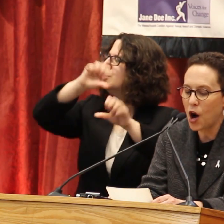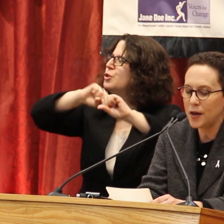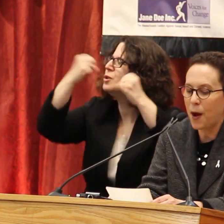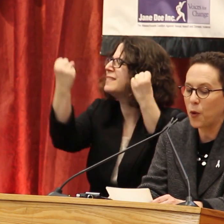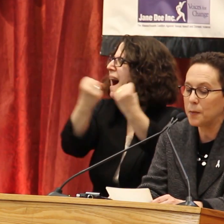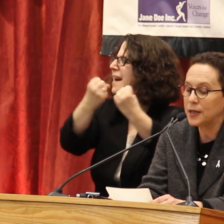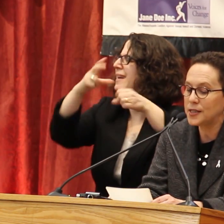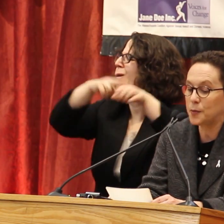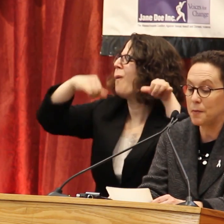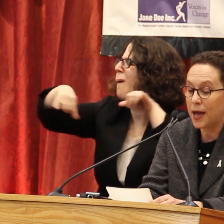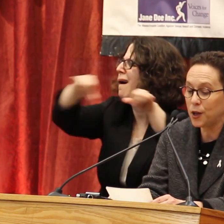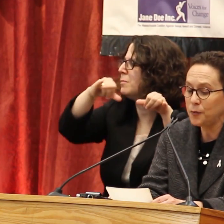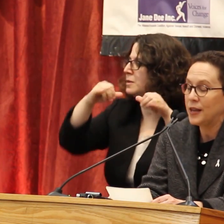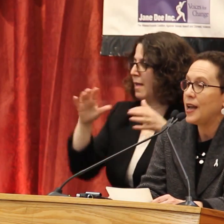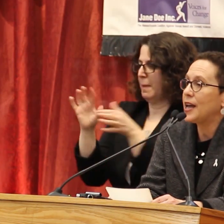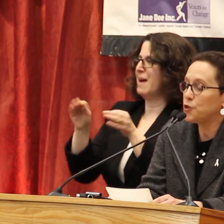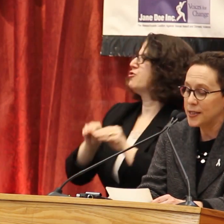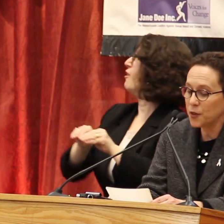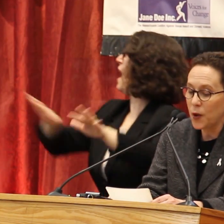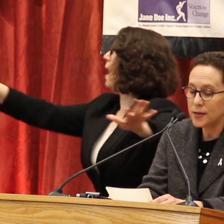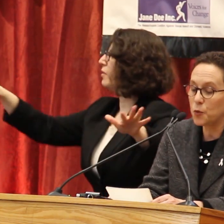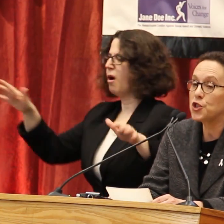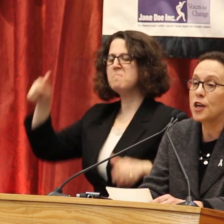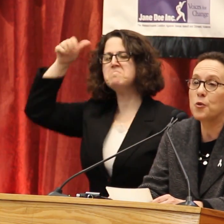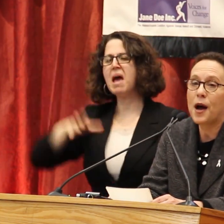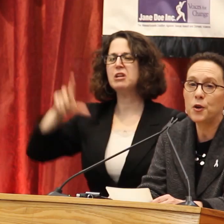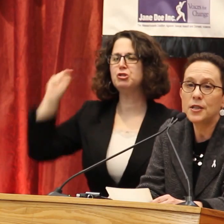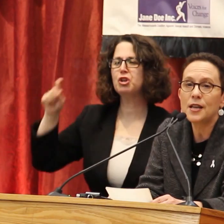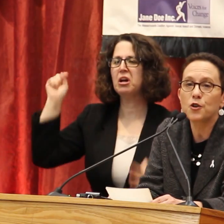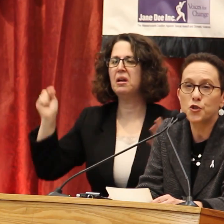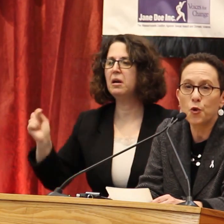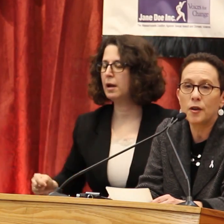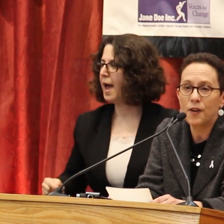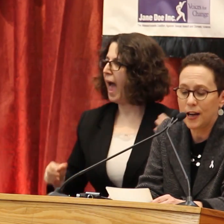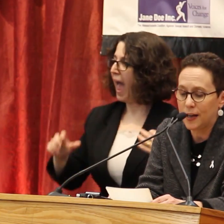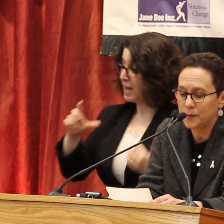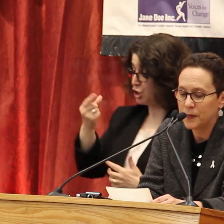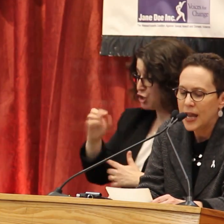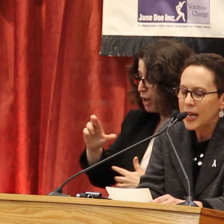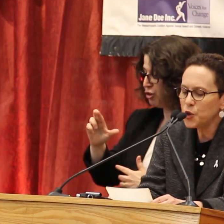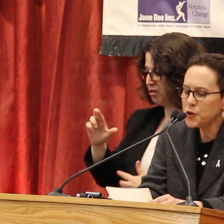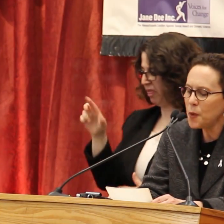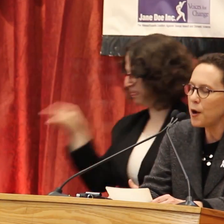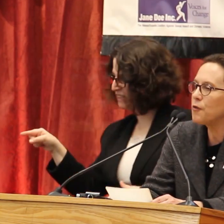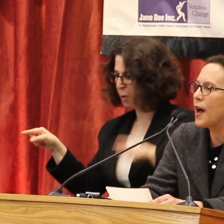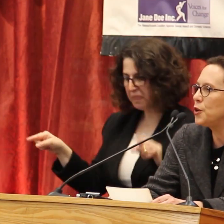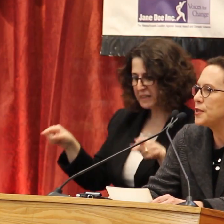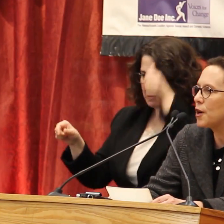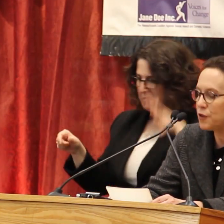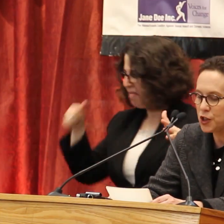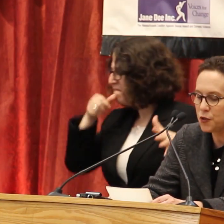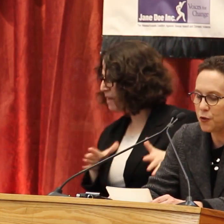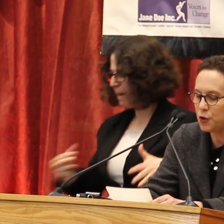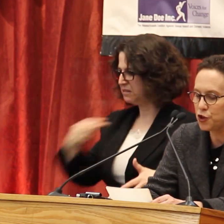we are taught about what it means to be male, and addressing the ways in which gender binaries are so confining. It's also about our